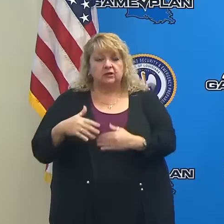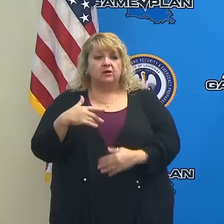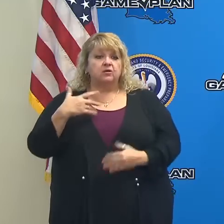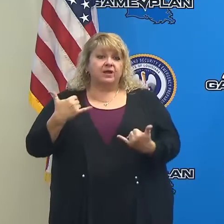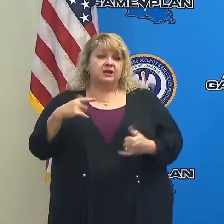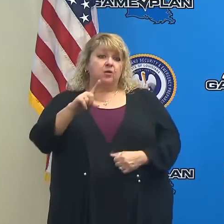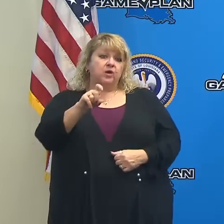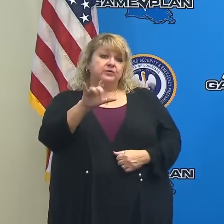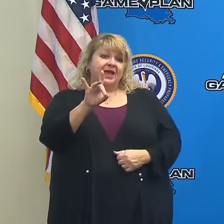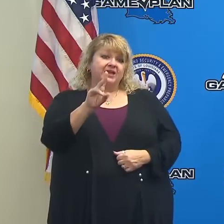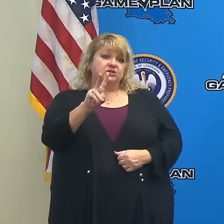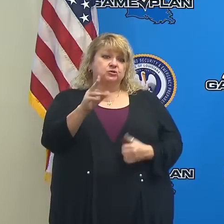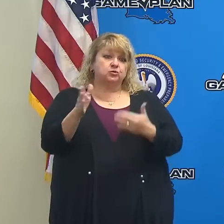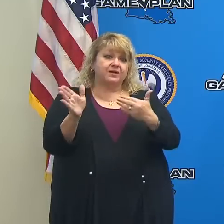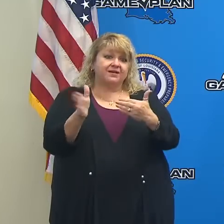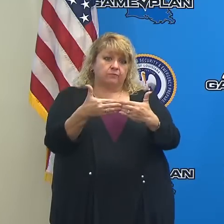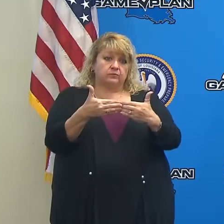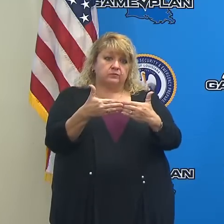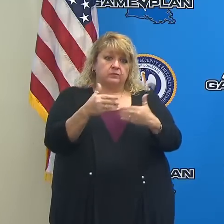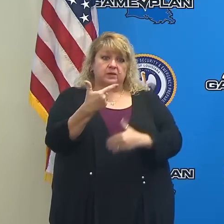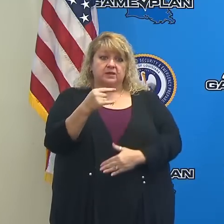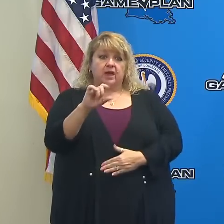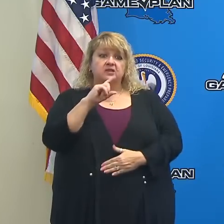182 of those are closed.